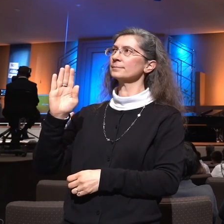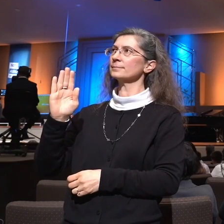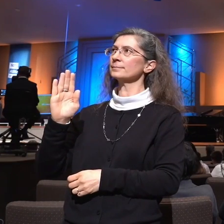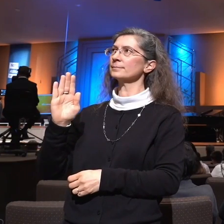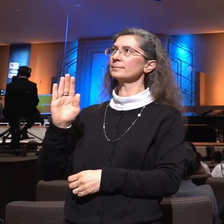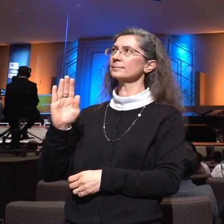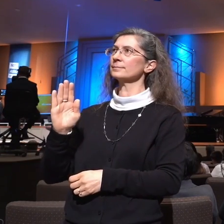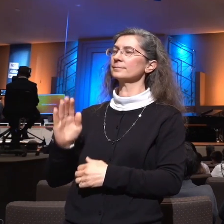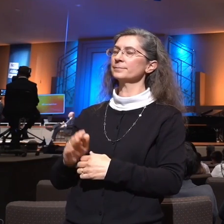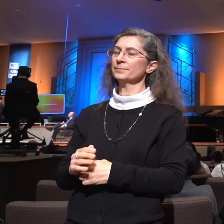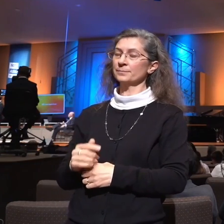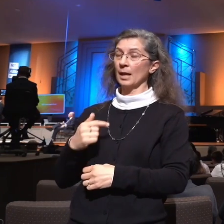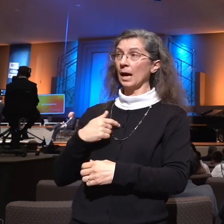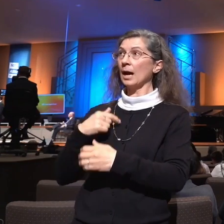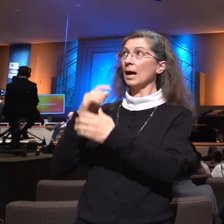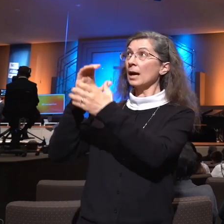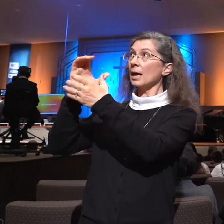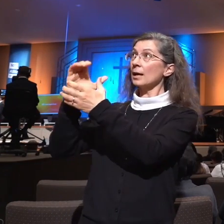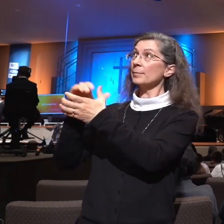I believe God